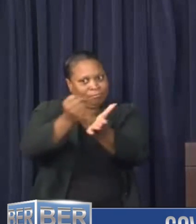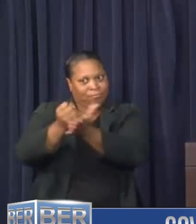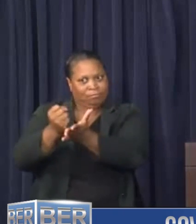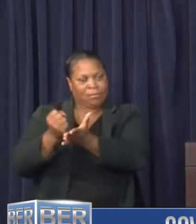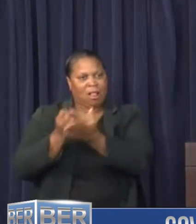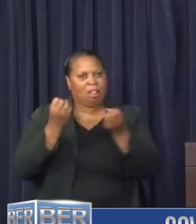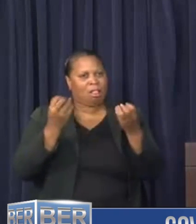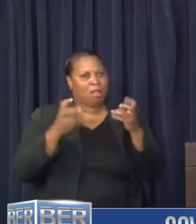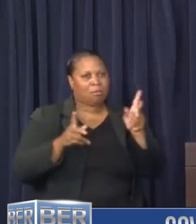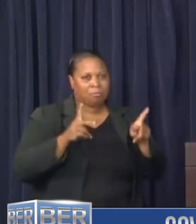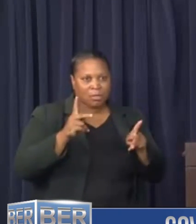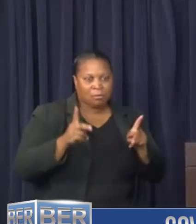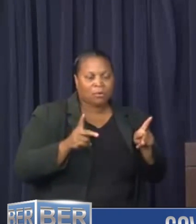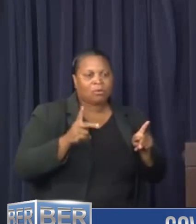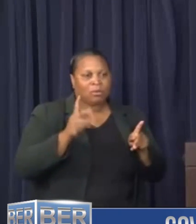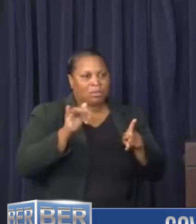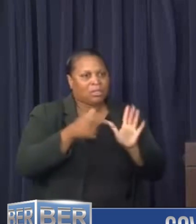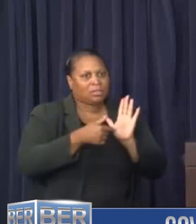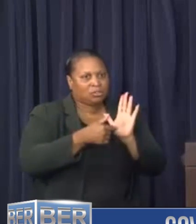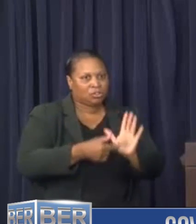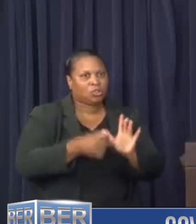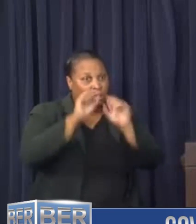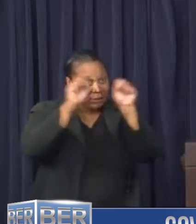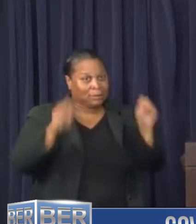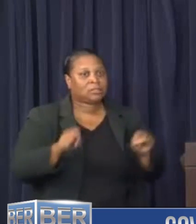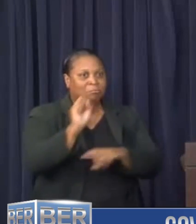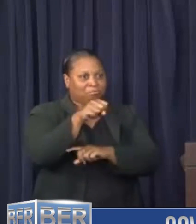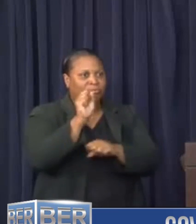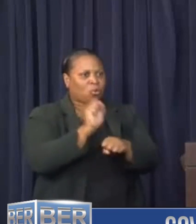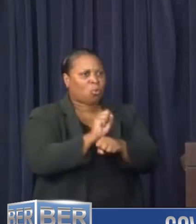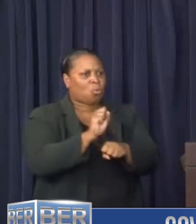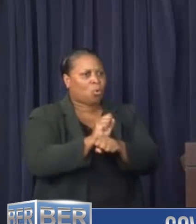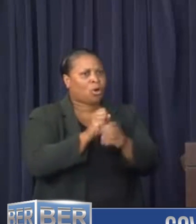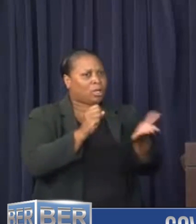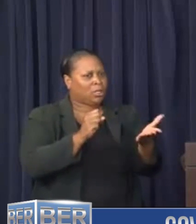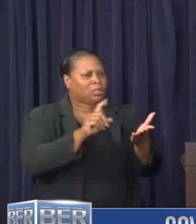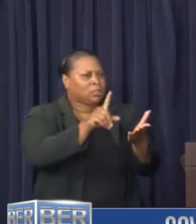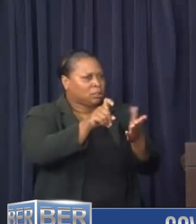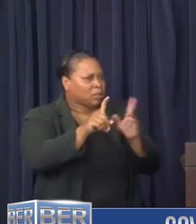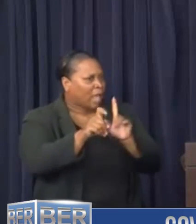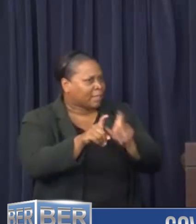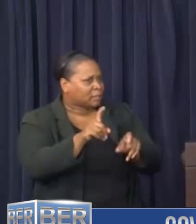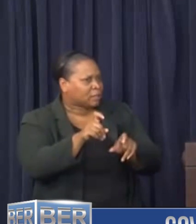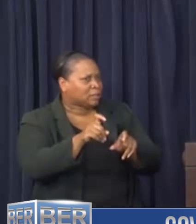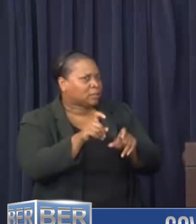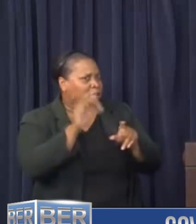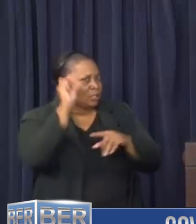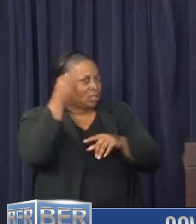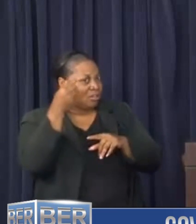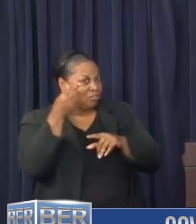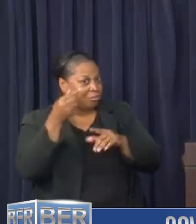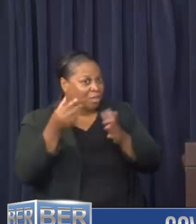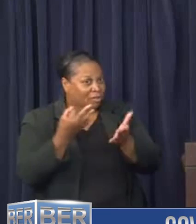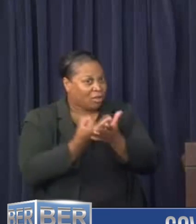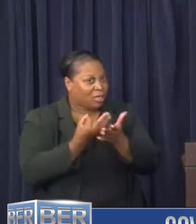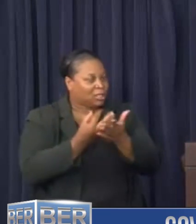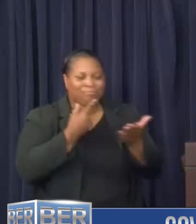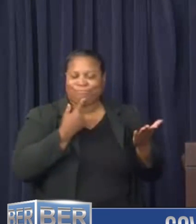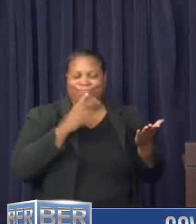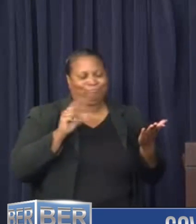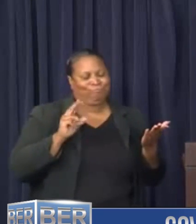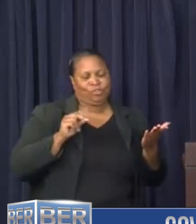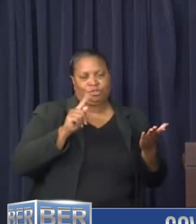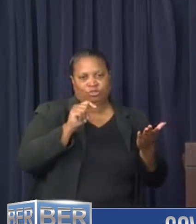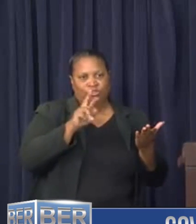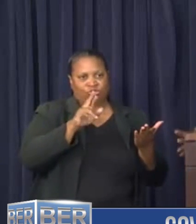vulnerable people. That is a sign that the system is indeed working. Is the government funding those repairs for those who normal? This is triage. And so if